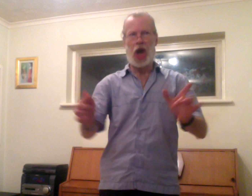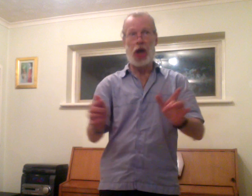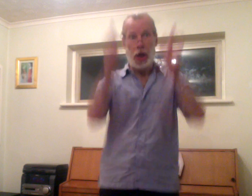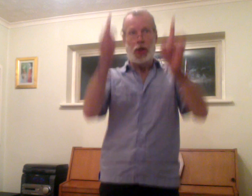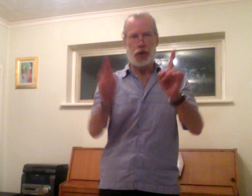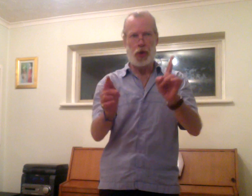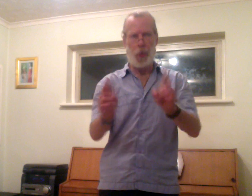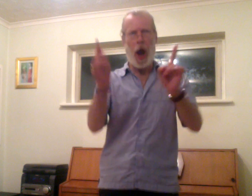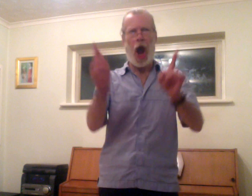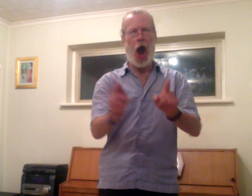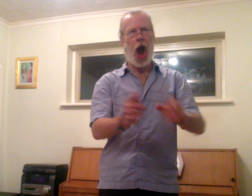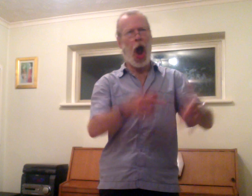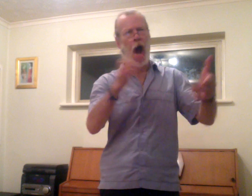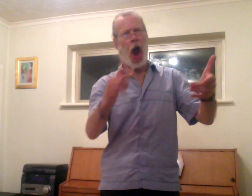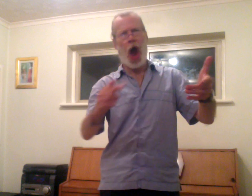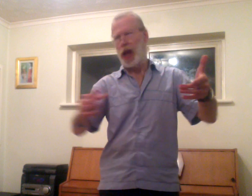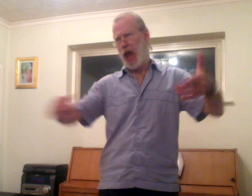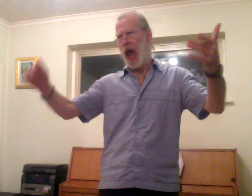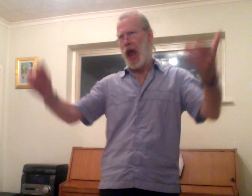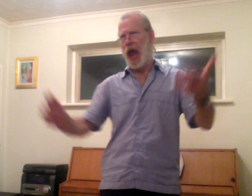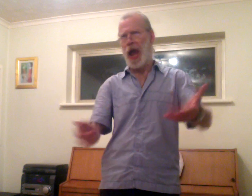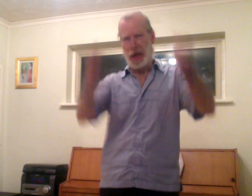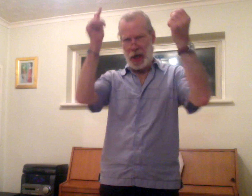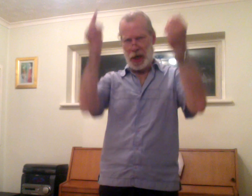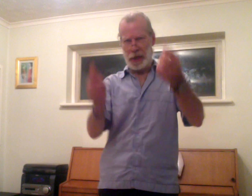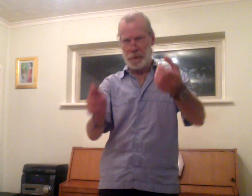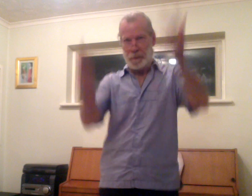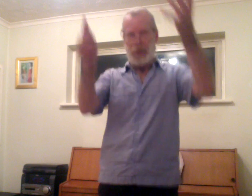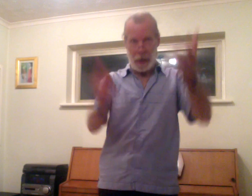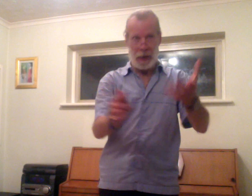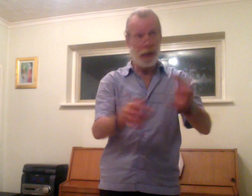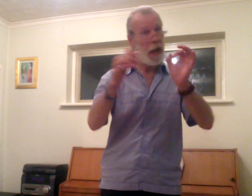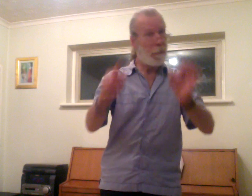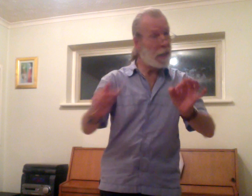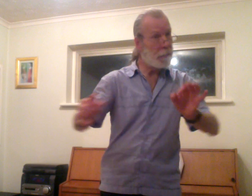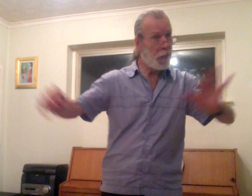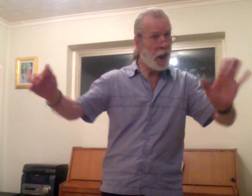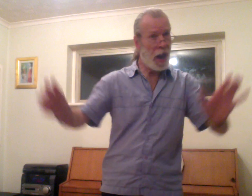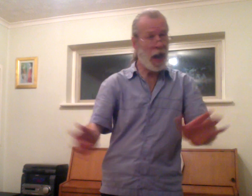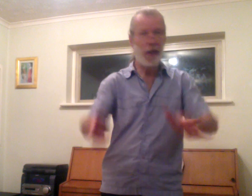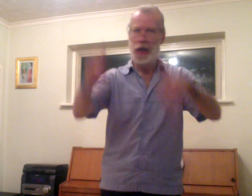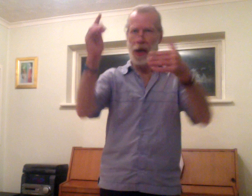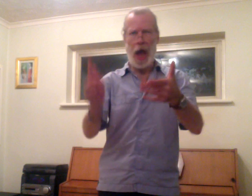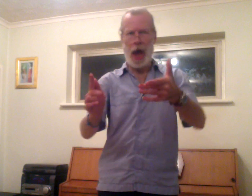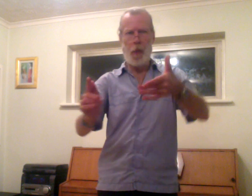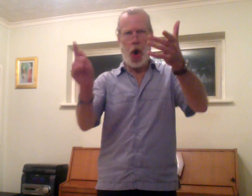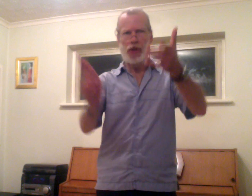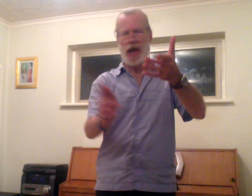to the world That love in wine and water